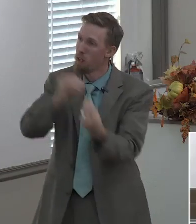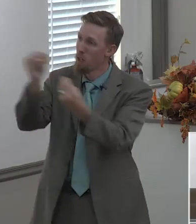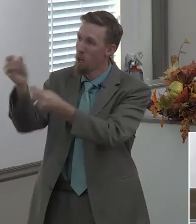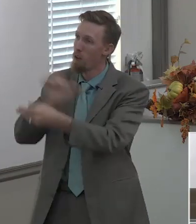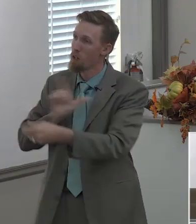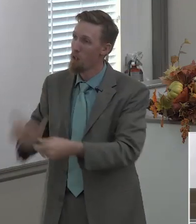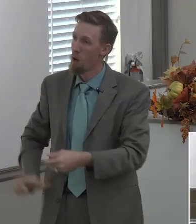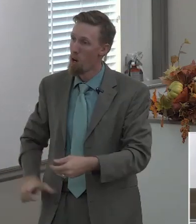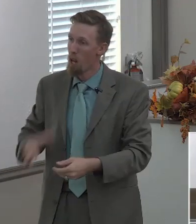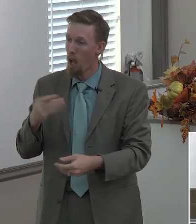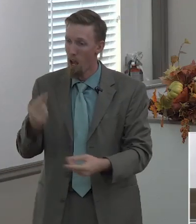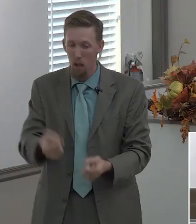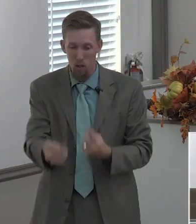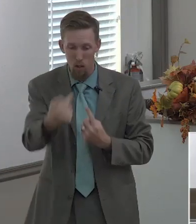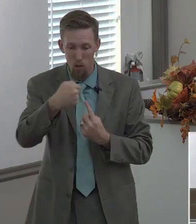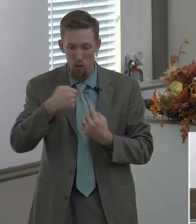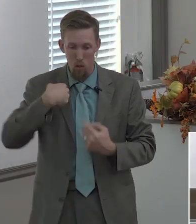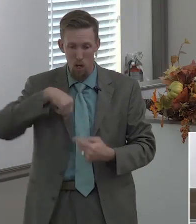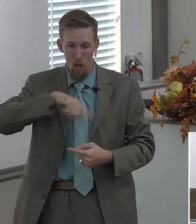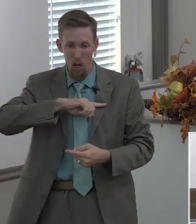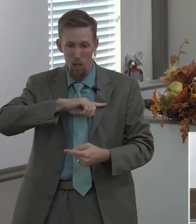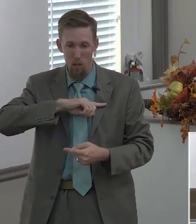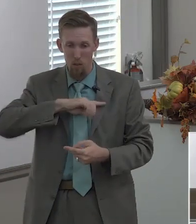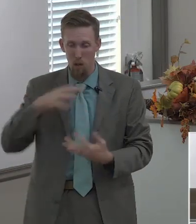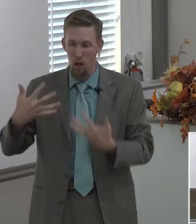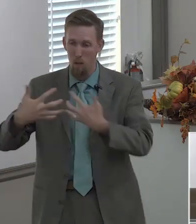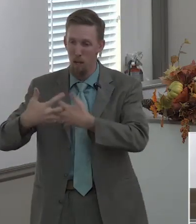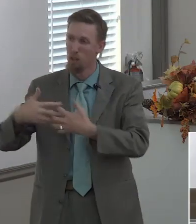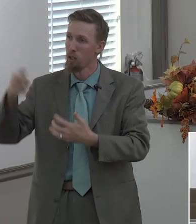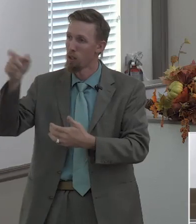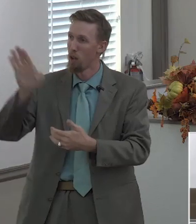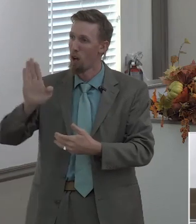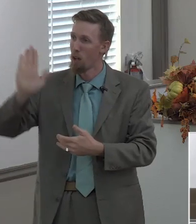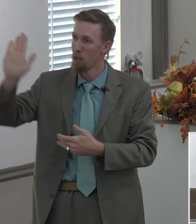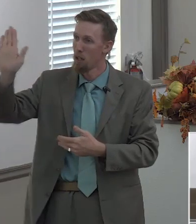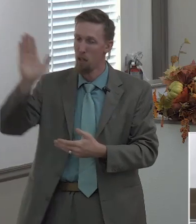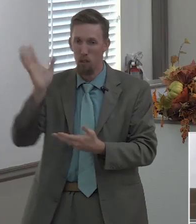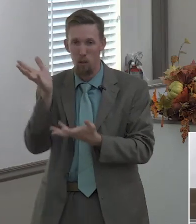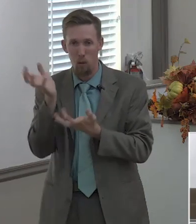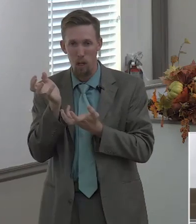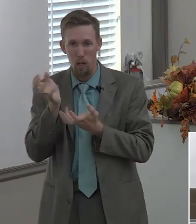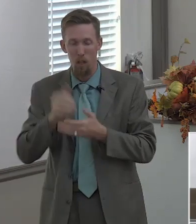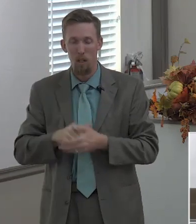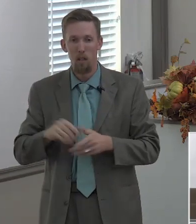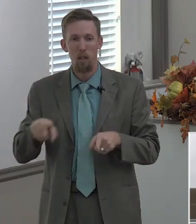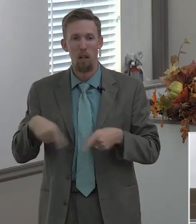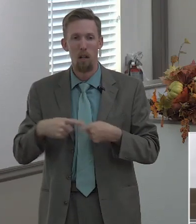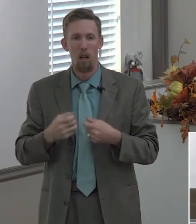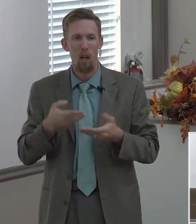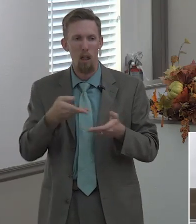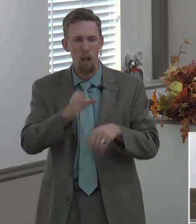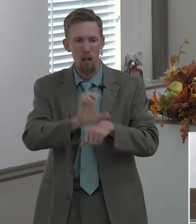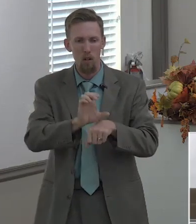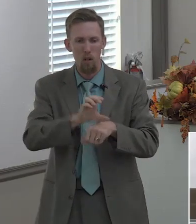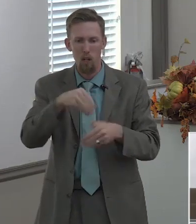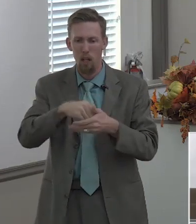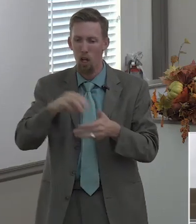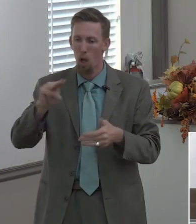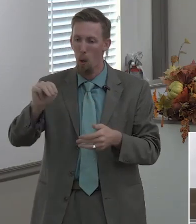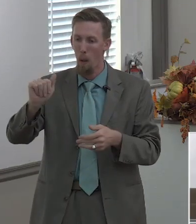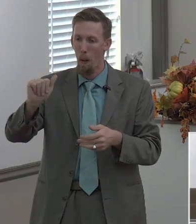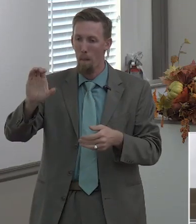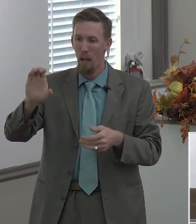the churches of macedonia